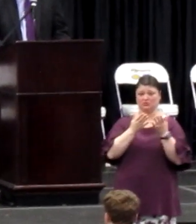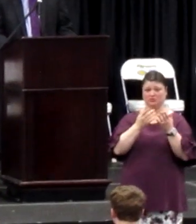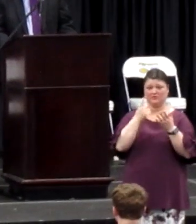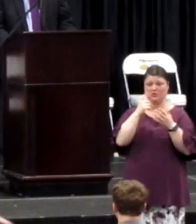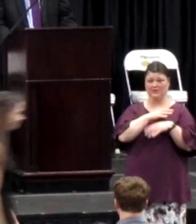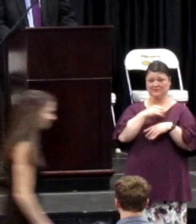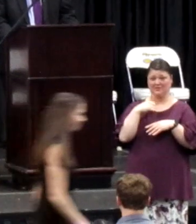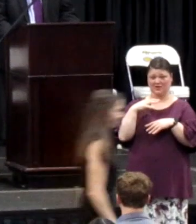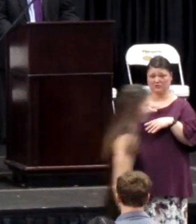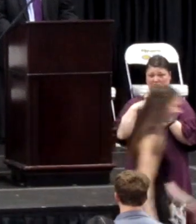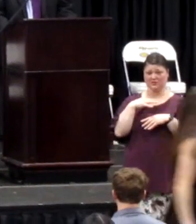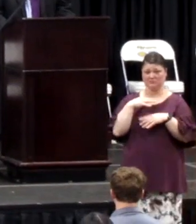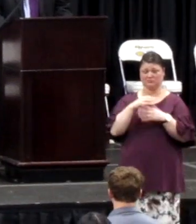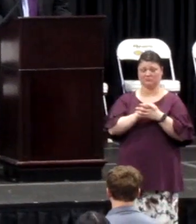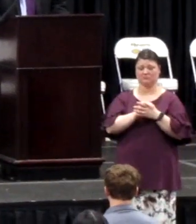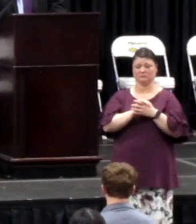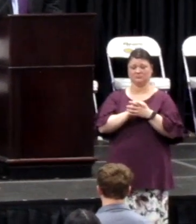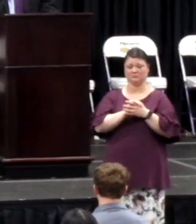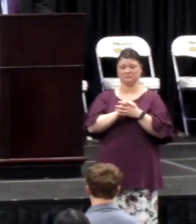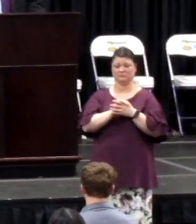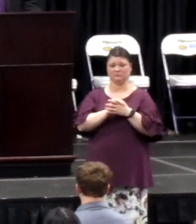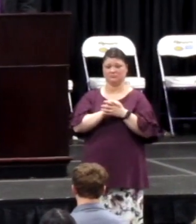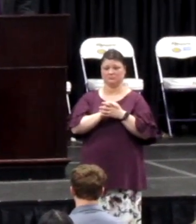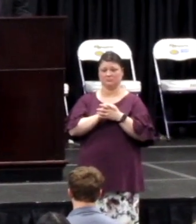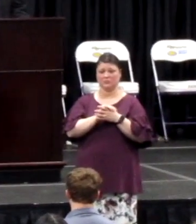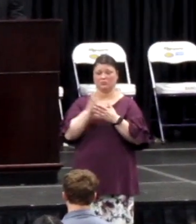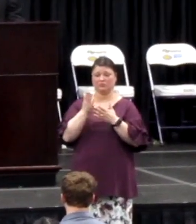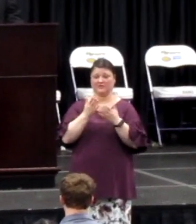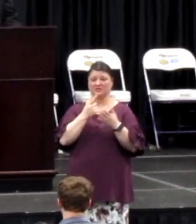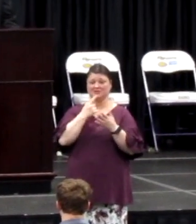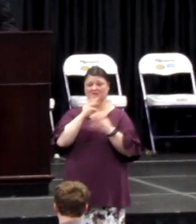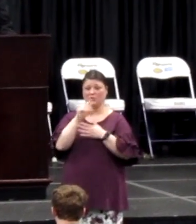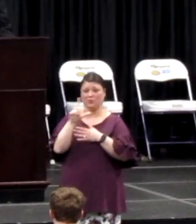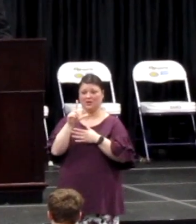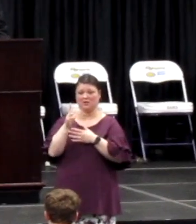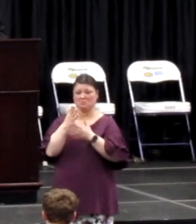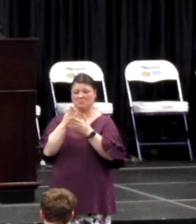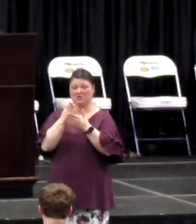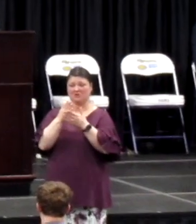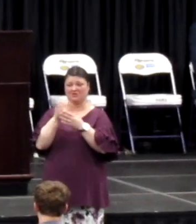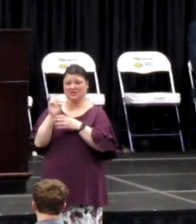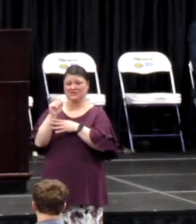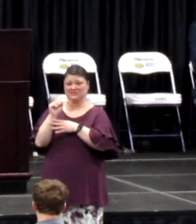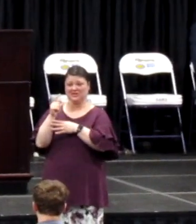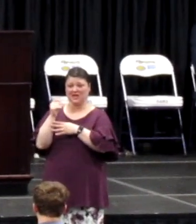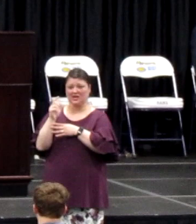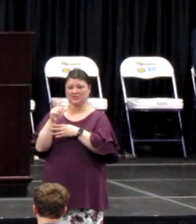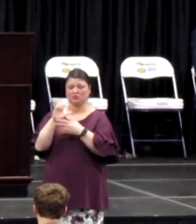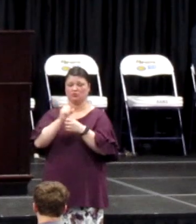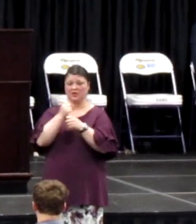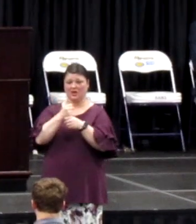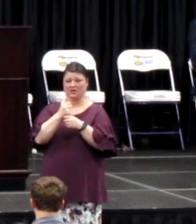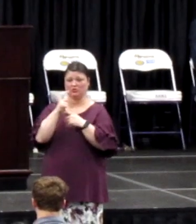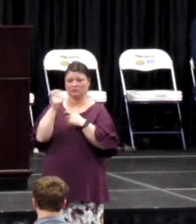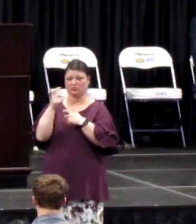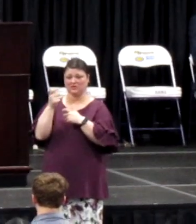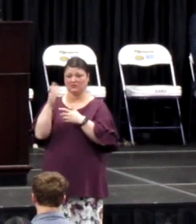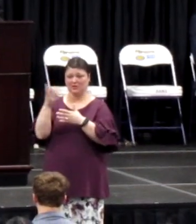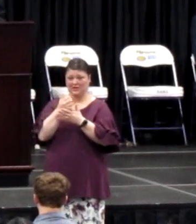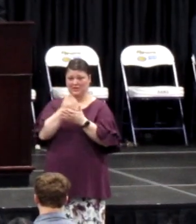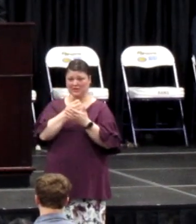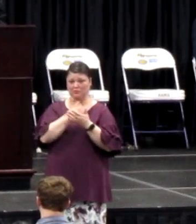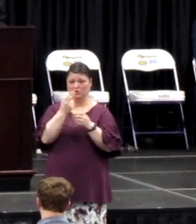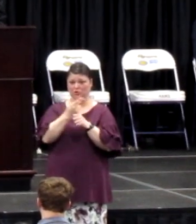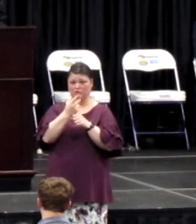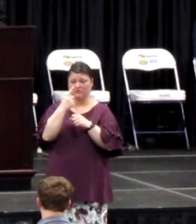member of the faculty. The provision of the Mississippi State that the four-year-old state used to create a trust that we did come to that trust